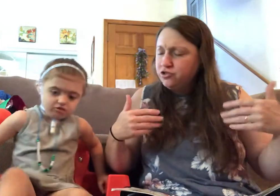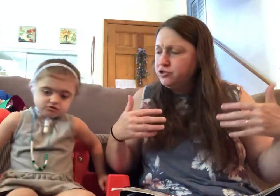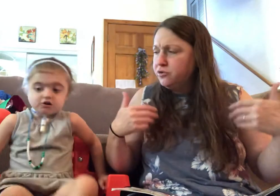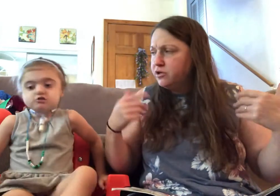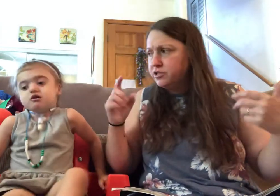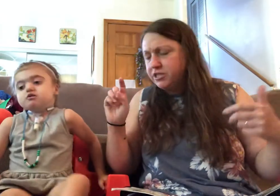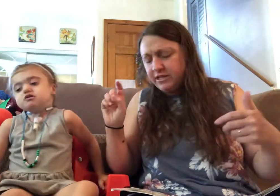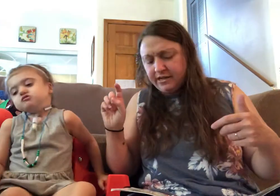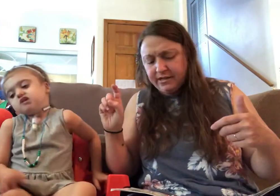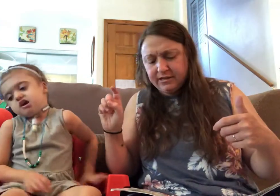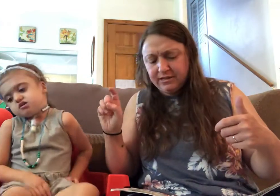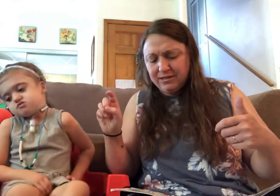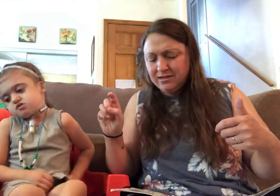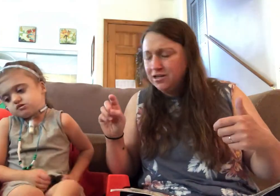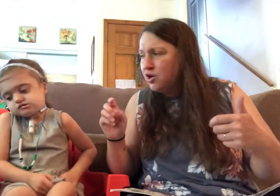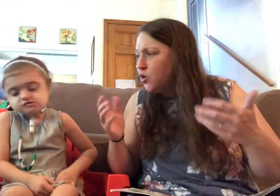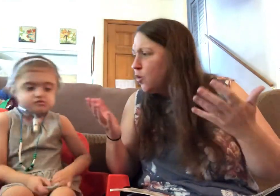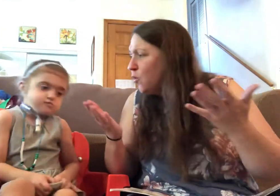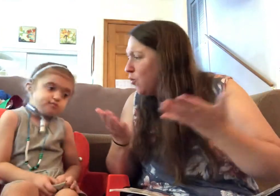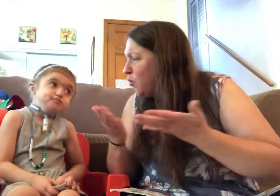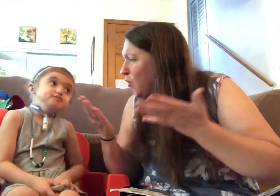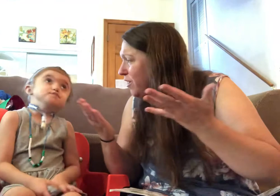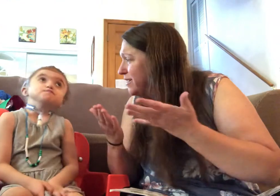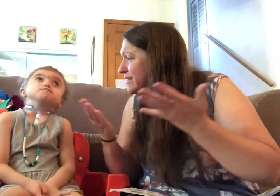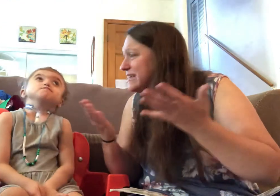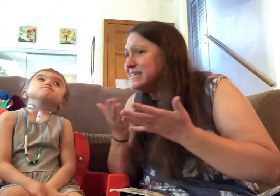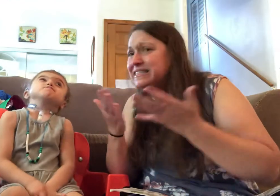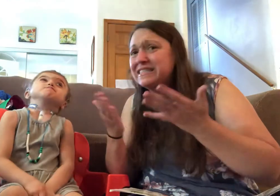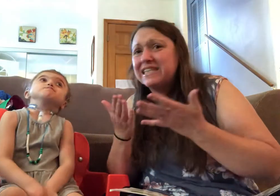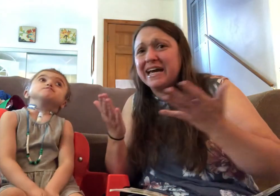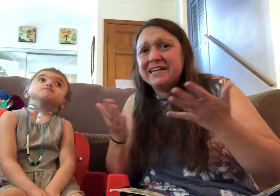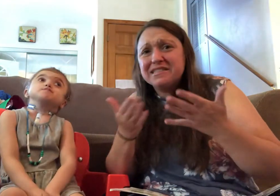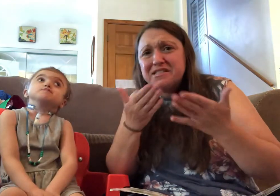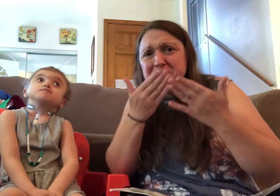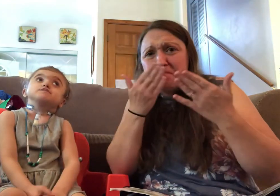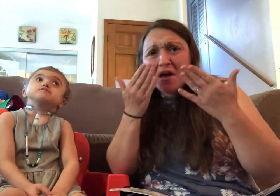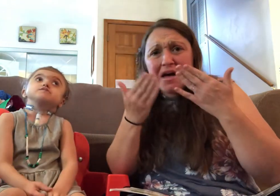George, he asked, what is that smell?